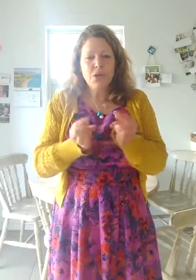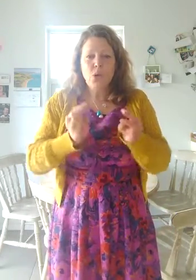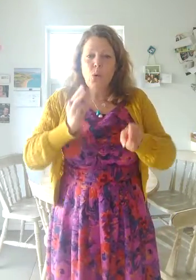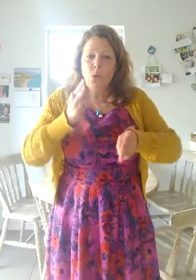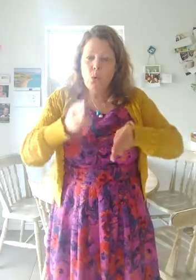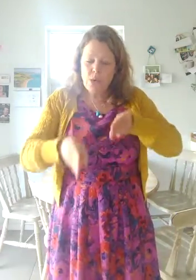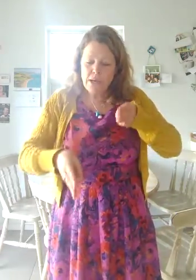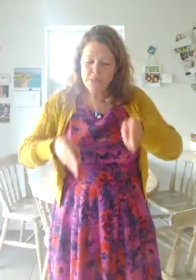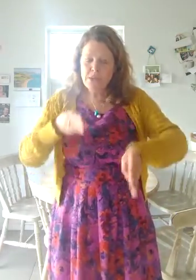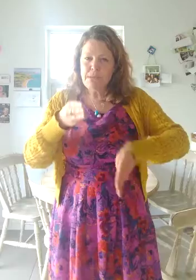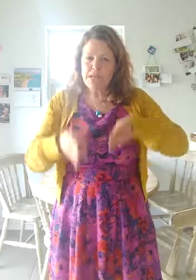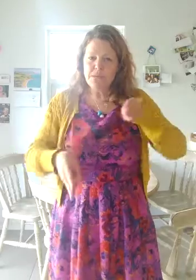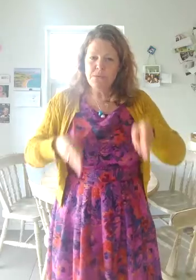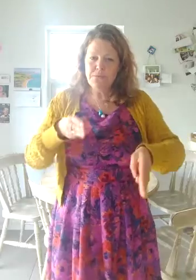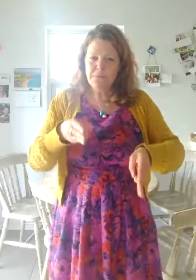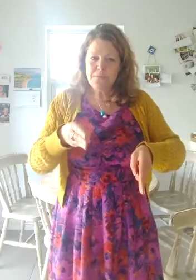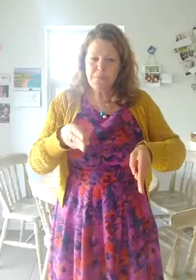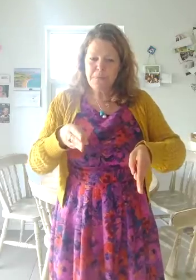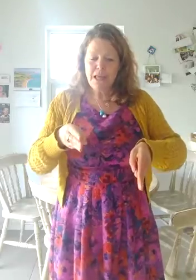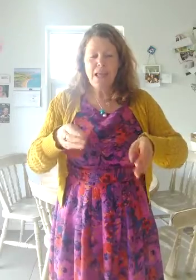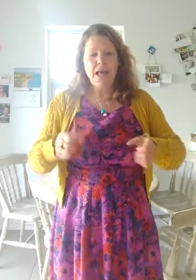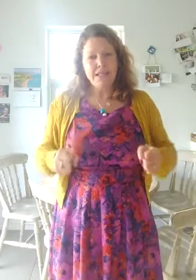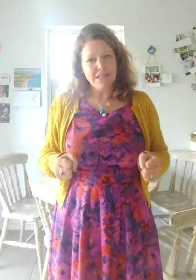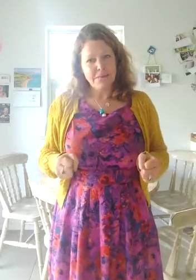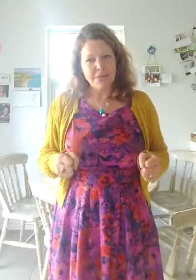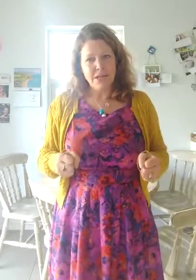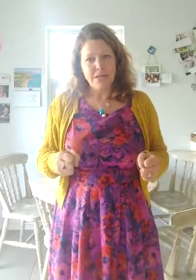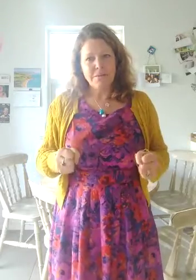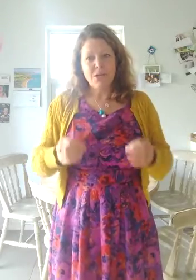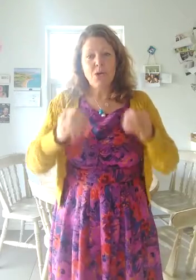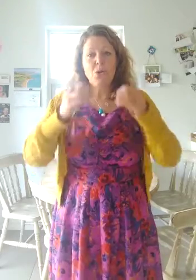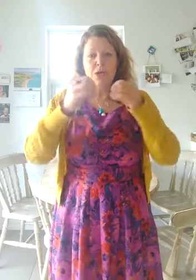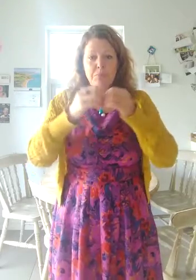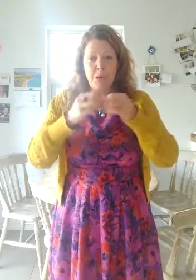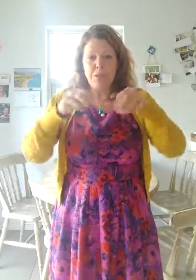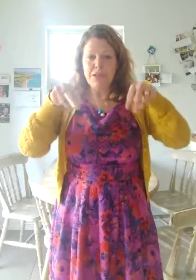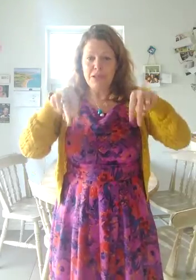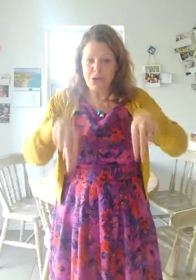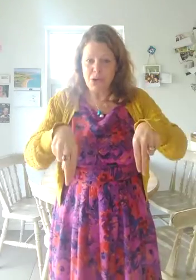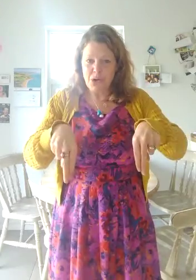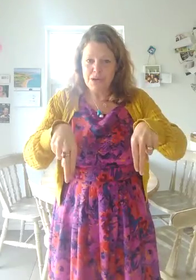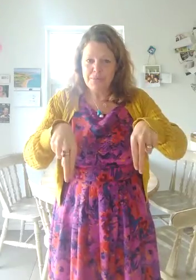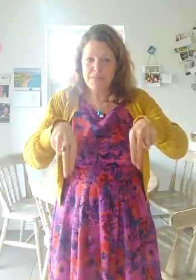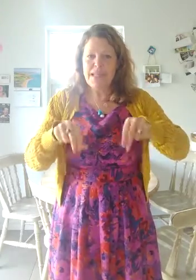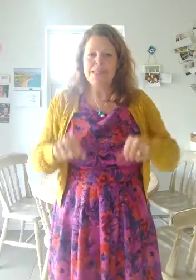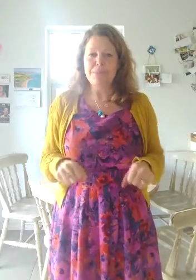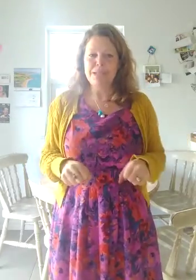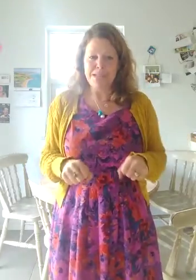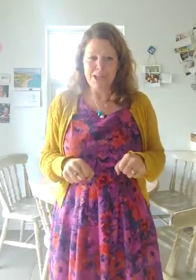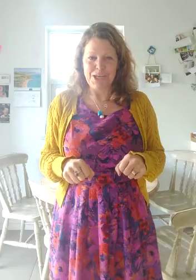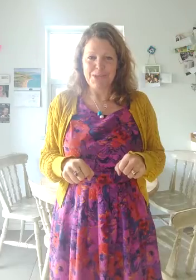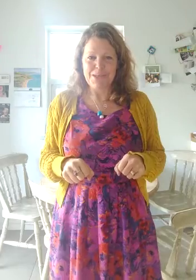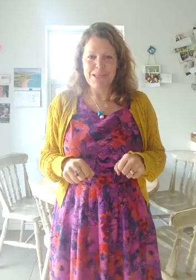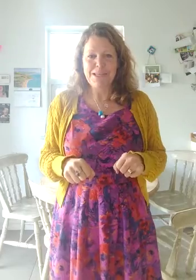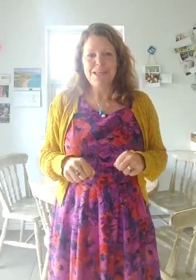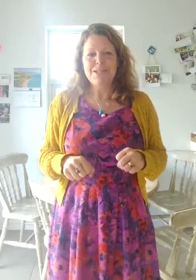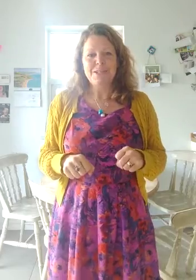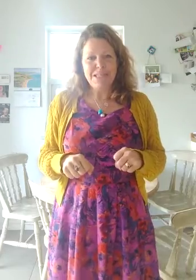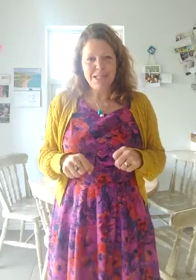always with Makaton and sometimes with Bobby the dog. He's missing you. So see you